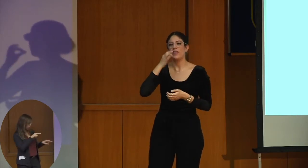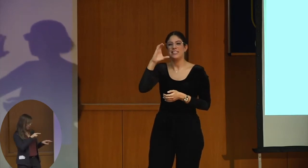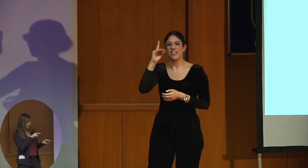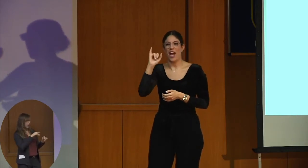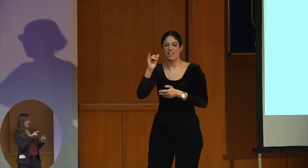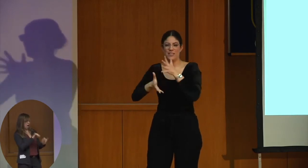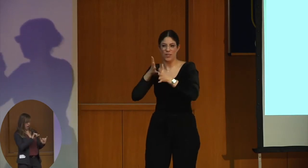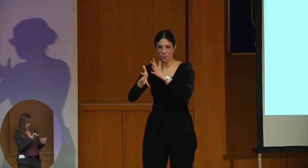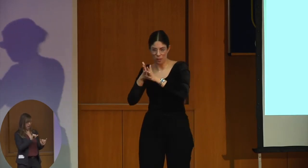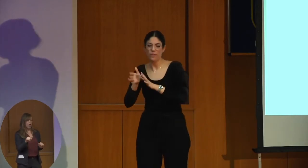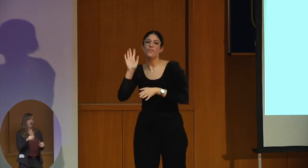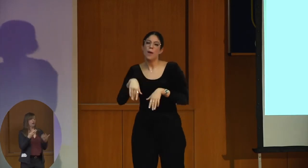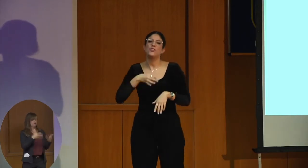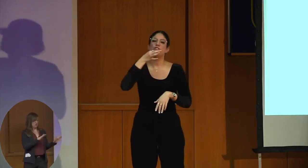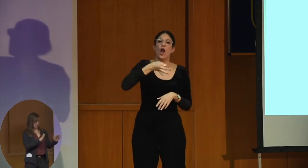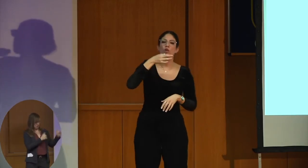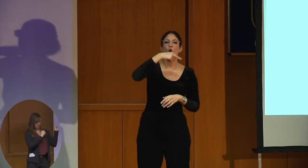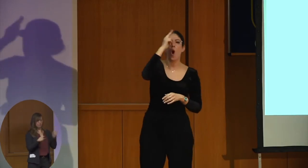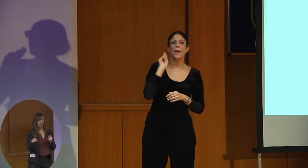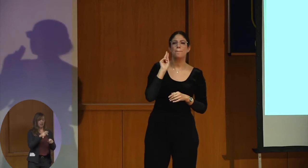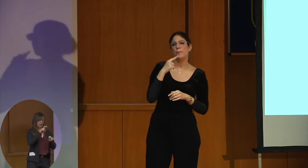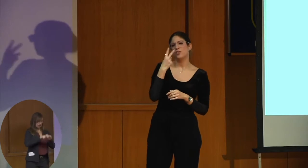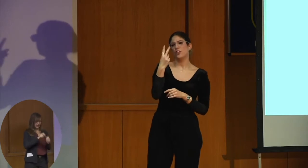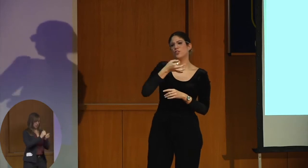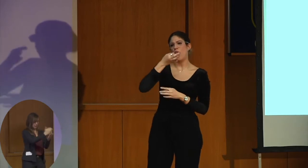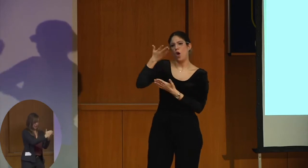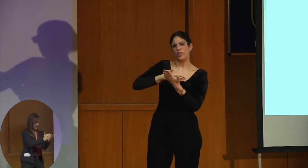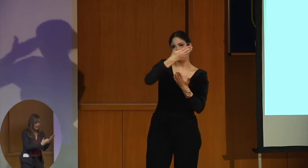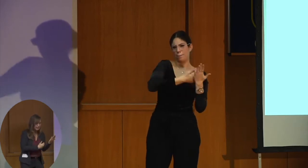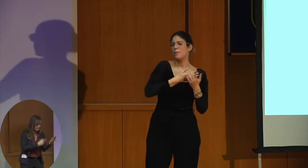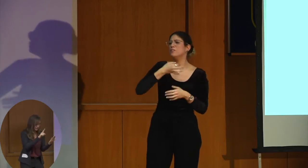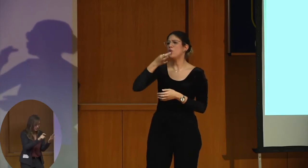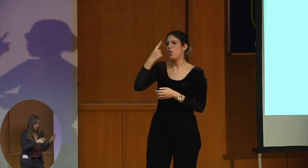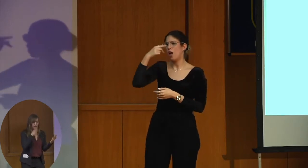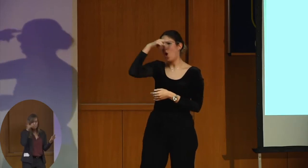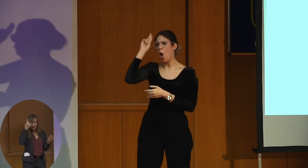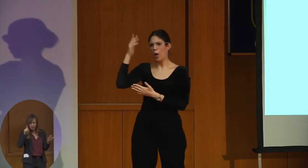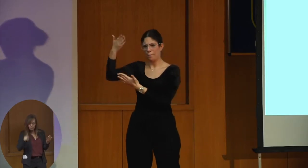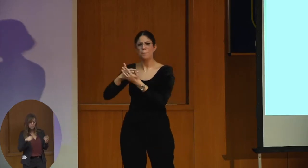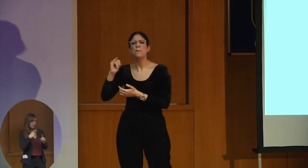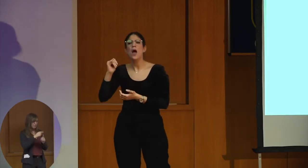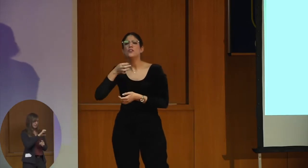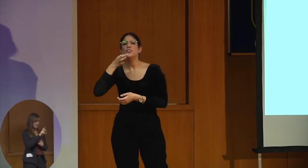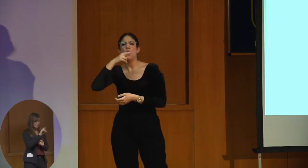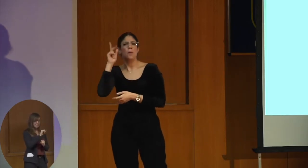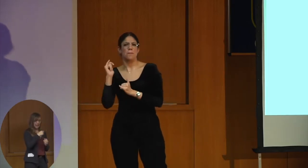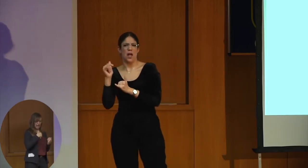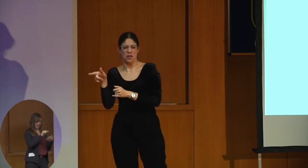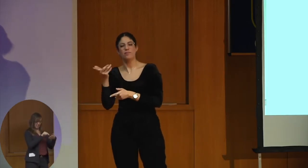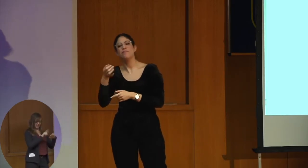of, with a questionnaire, parental questionnaire and the CDI questionnaire. Now, the parental